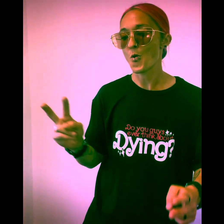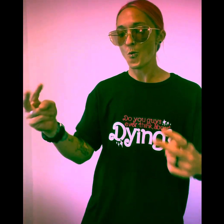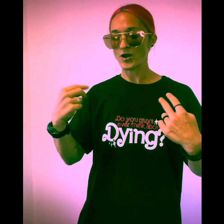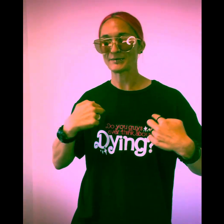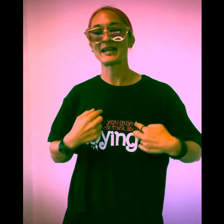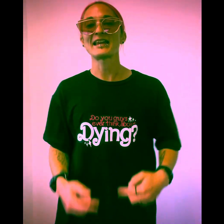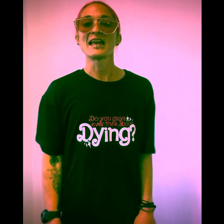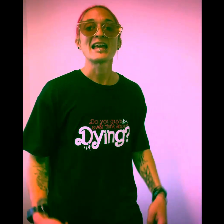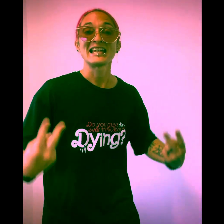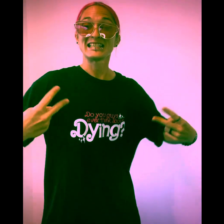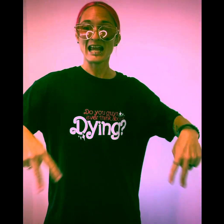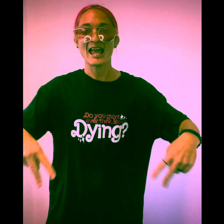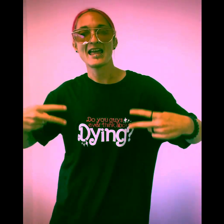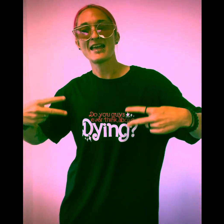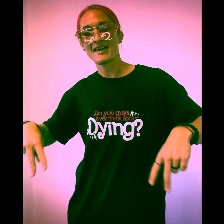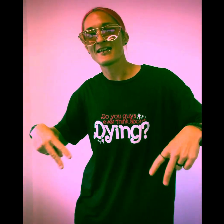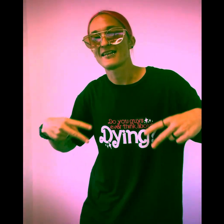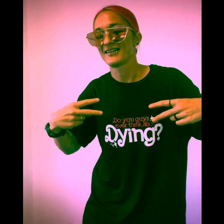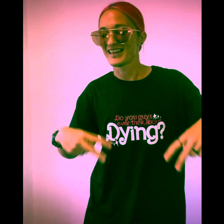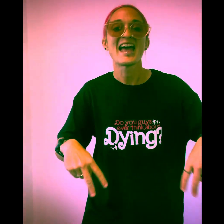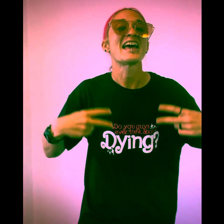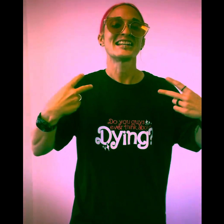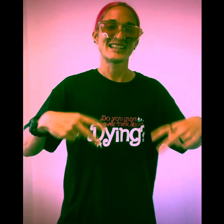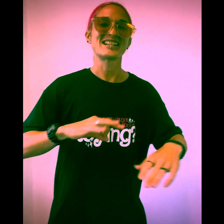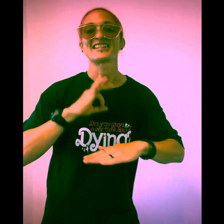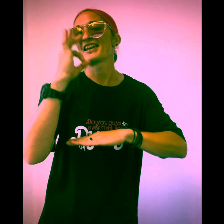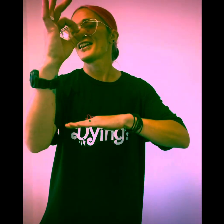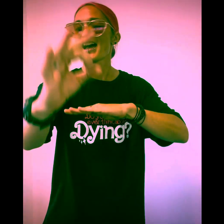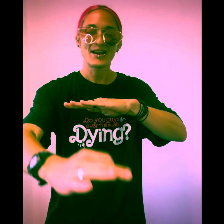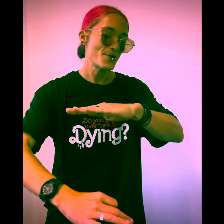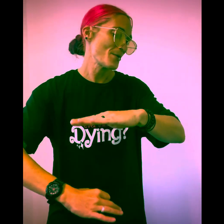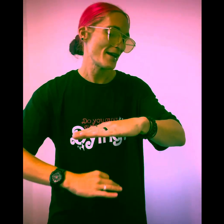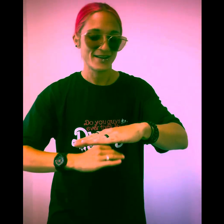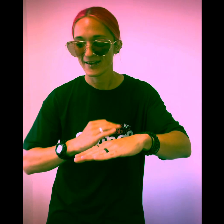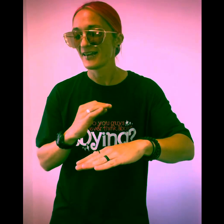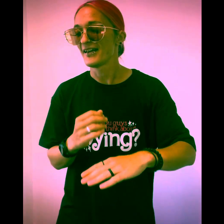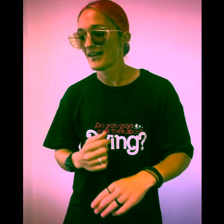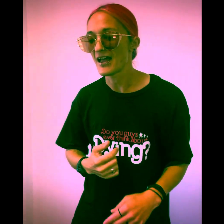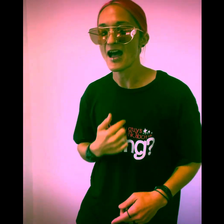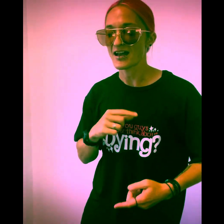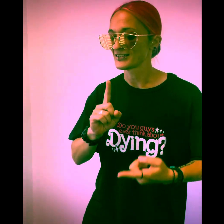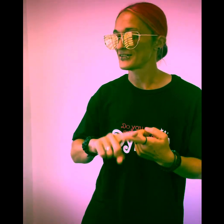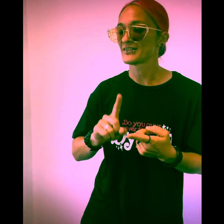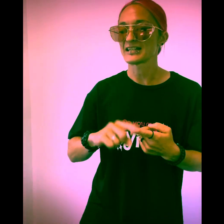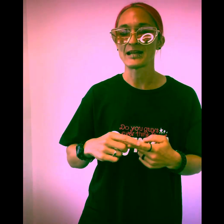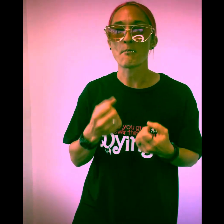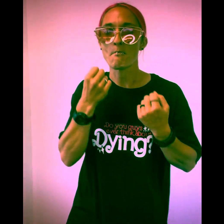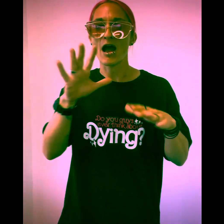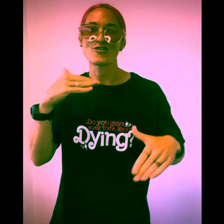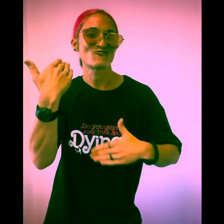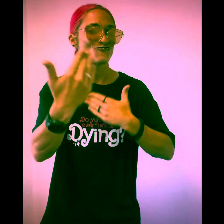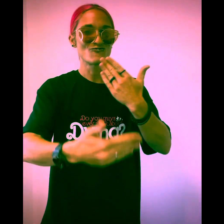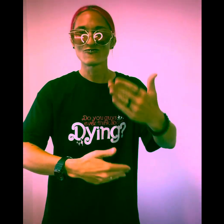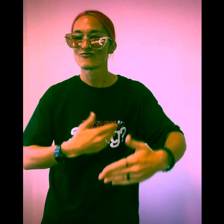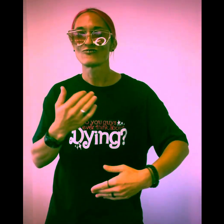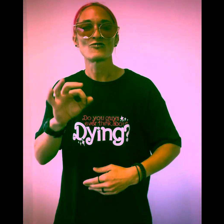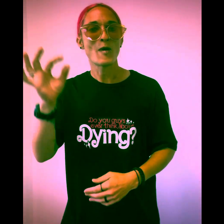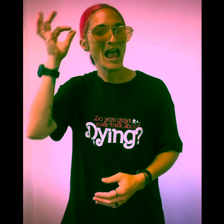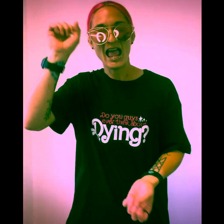Watch me dance, dance the night away I'll still get the party running, I want that